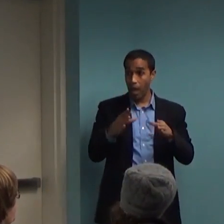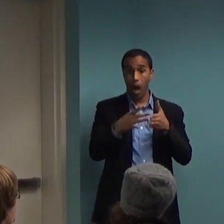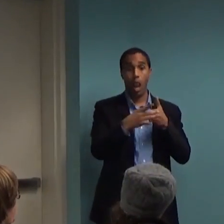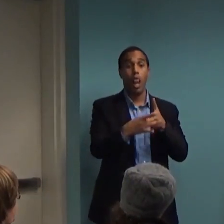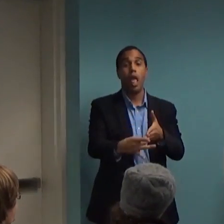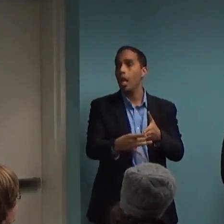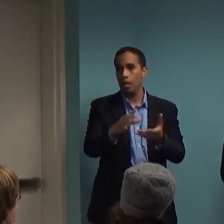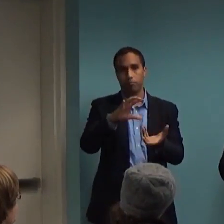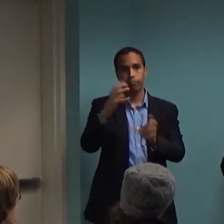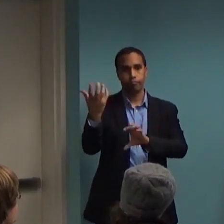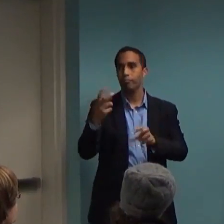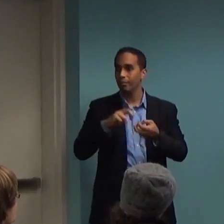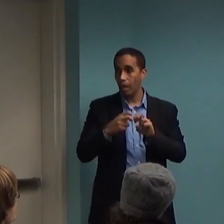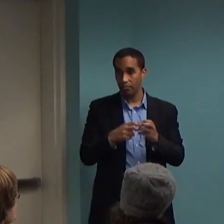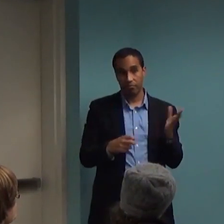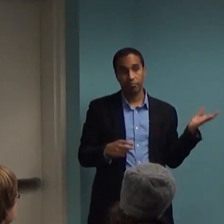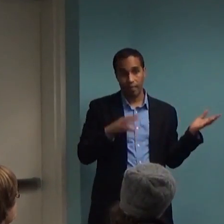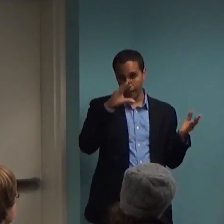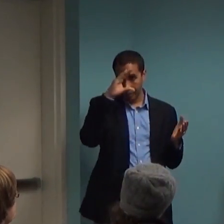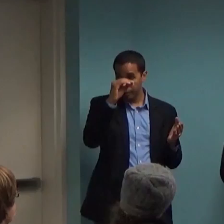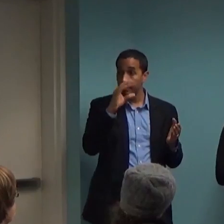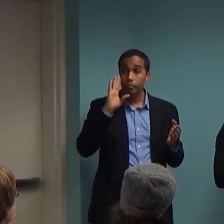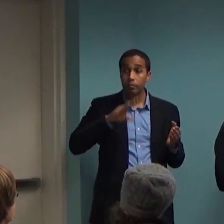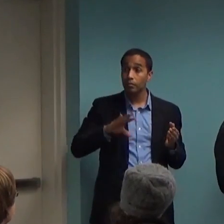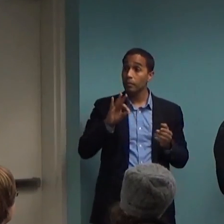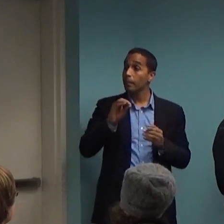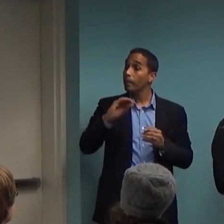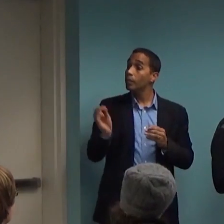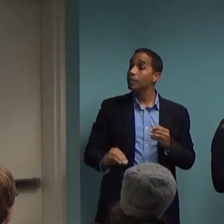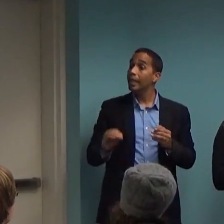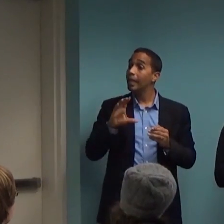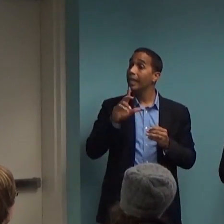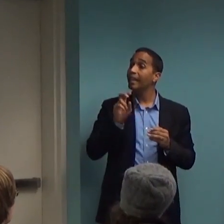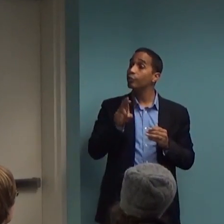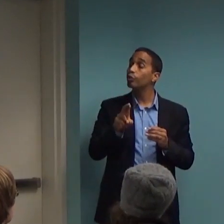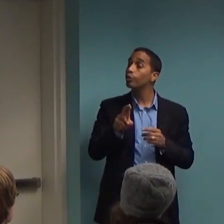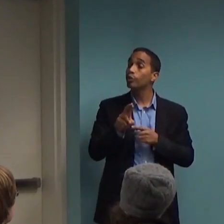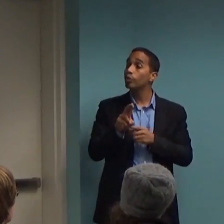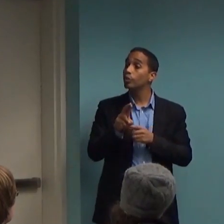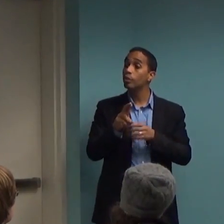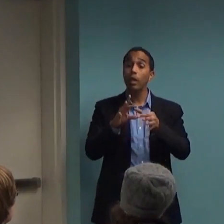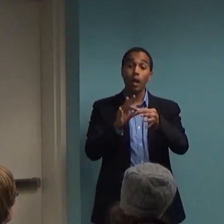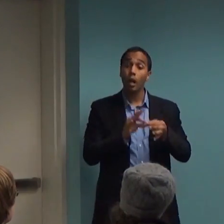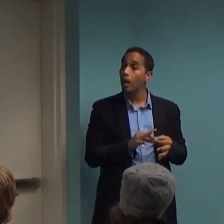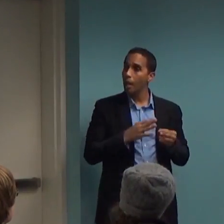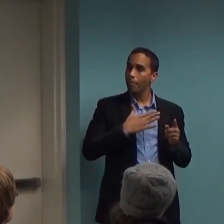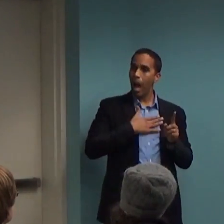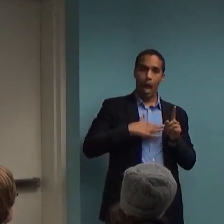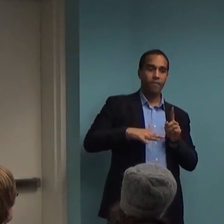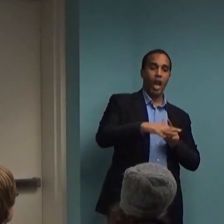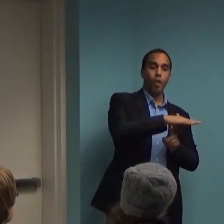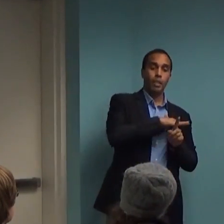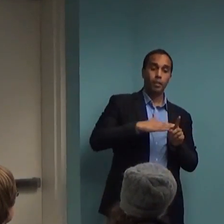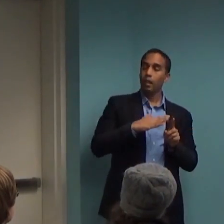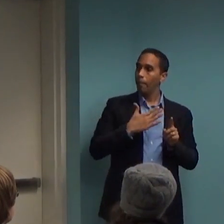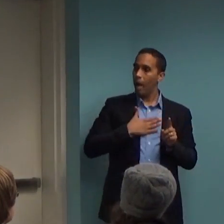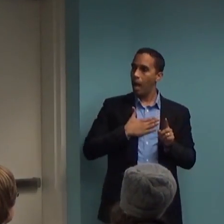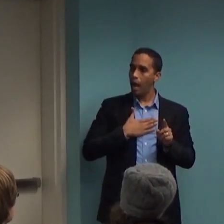Approximately 90% of cancer cases can be attributed to environment and lifestyle. That's only